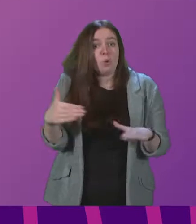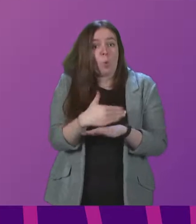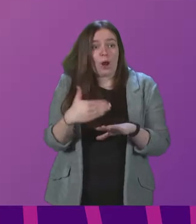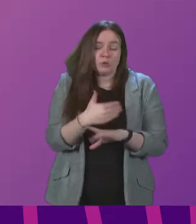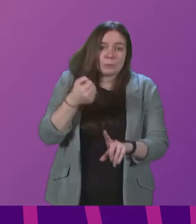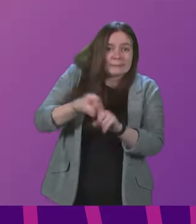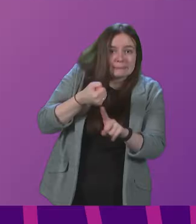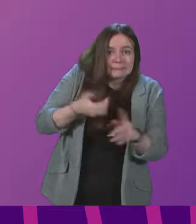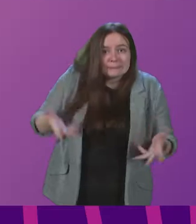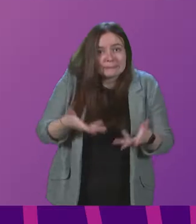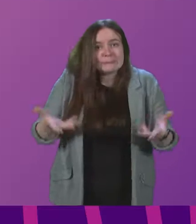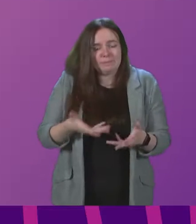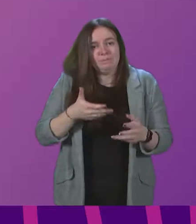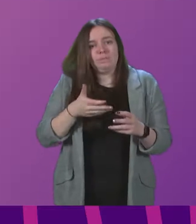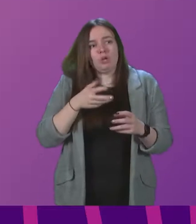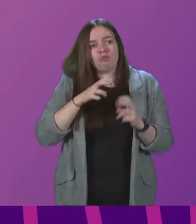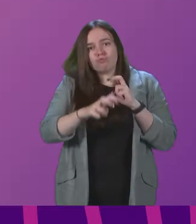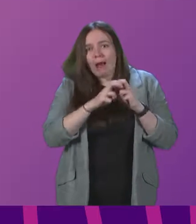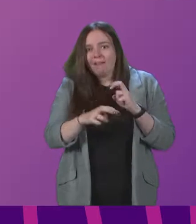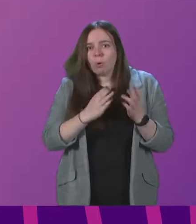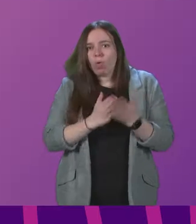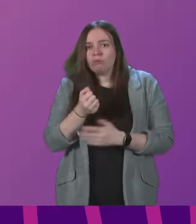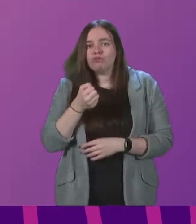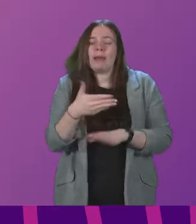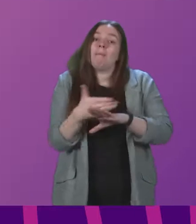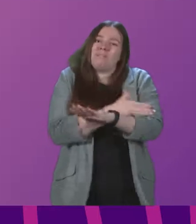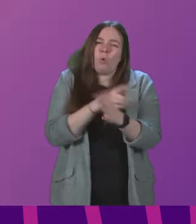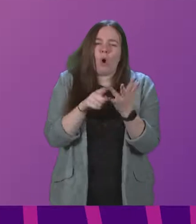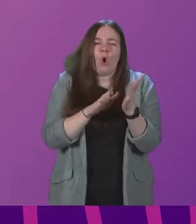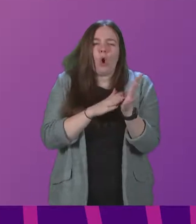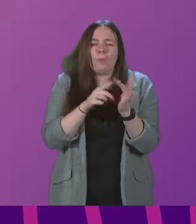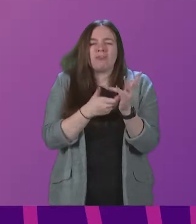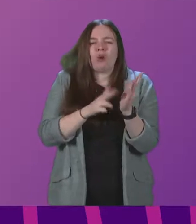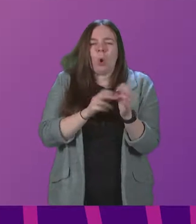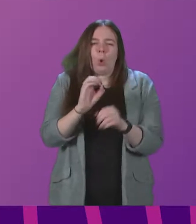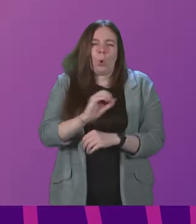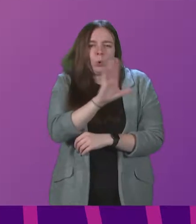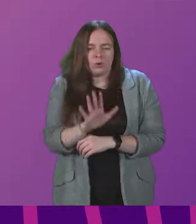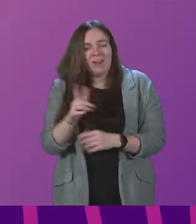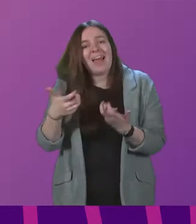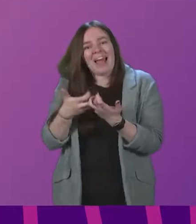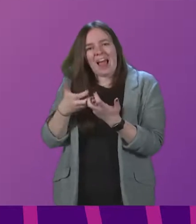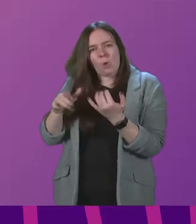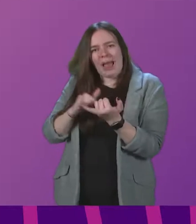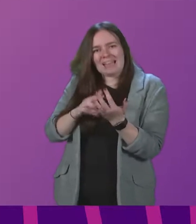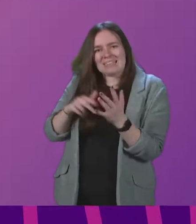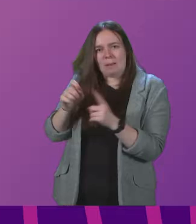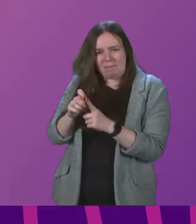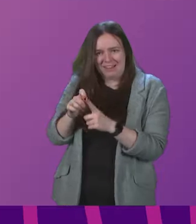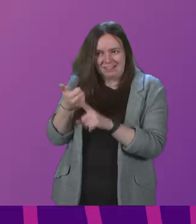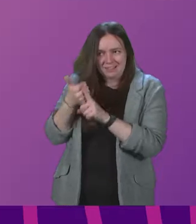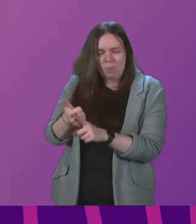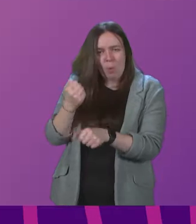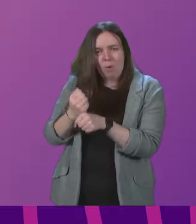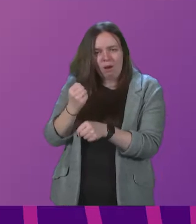promote travel by train before the arrival of Omicron. How does the SNP's record and government of support and affordable travel